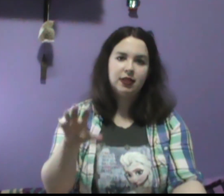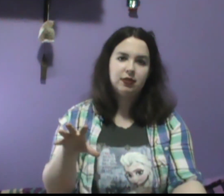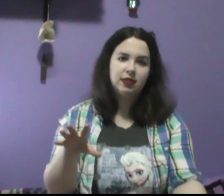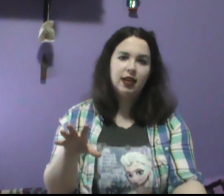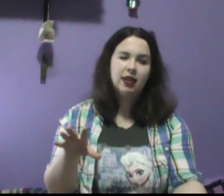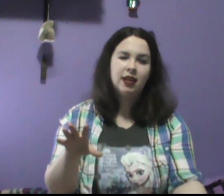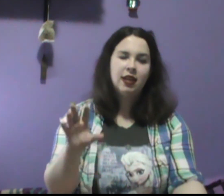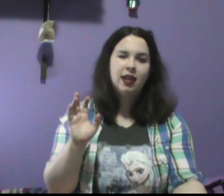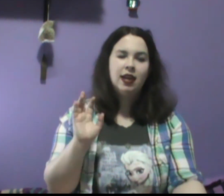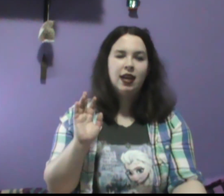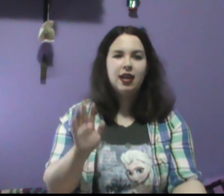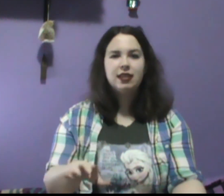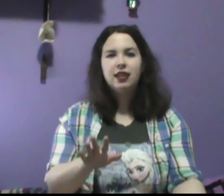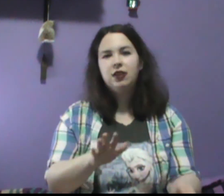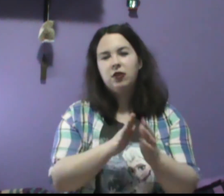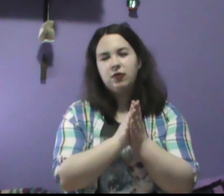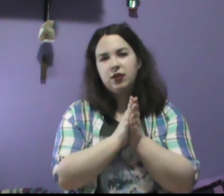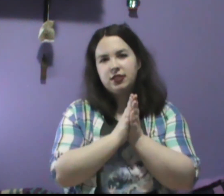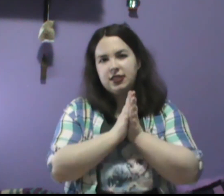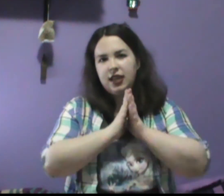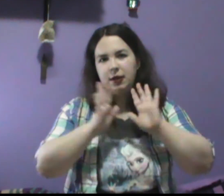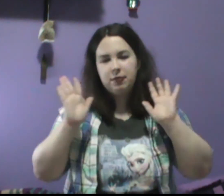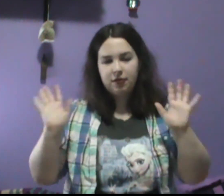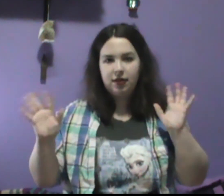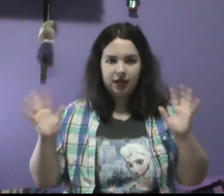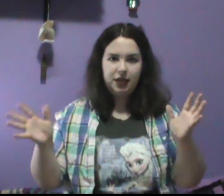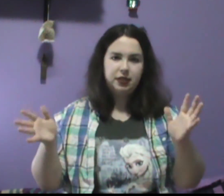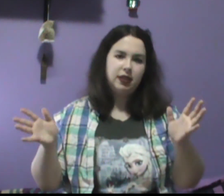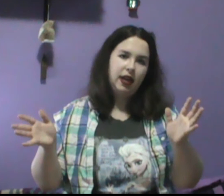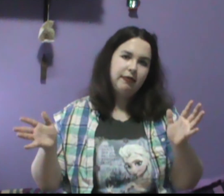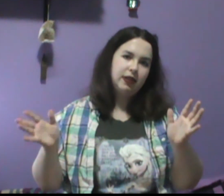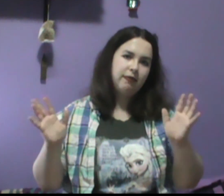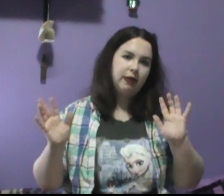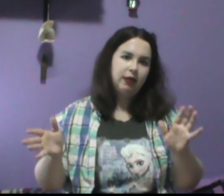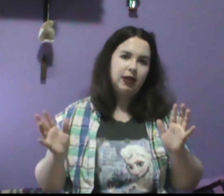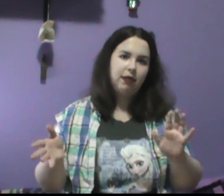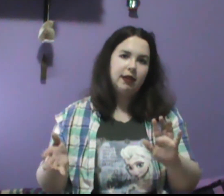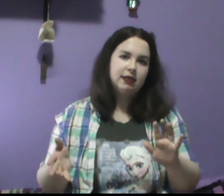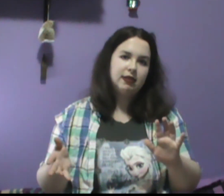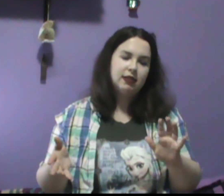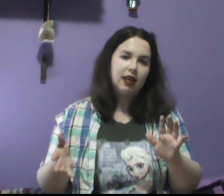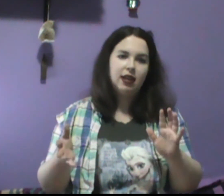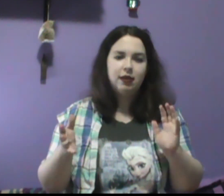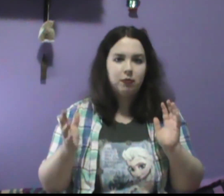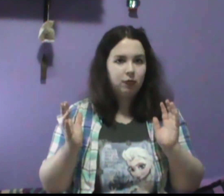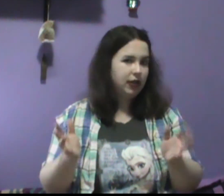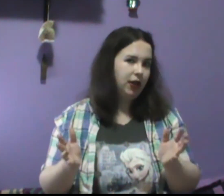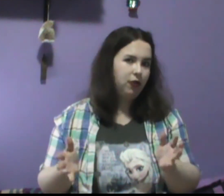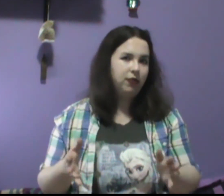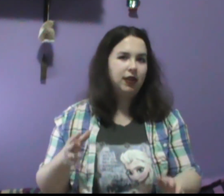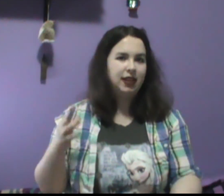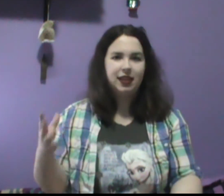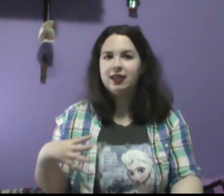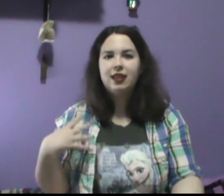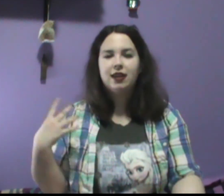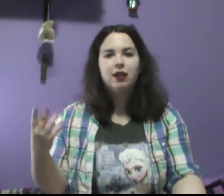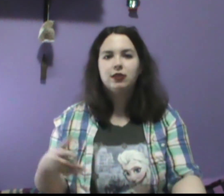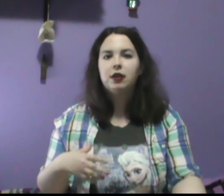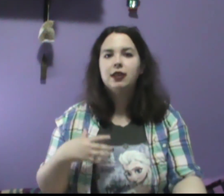interesting. And then the overall scheme throughout each of lives, I'm very curious and I'm really hopeful and I think that they are sort of